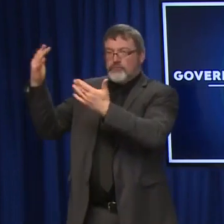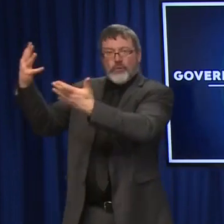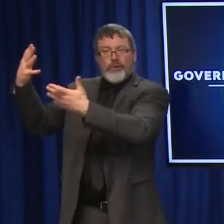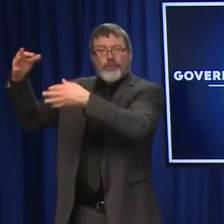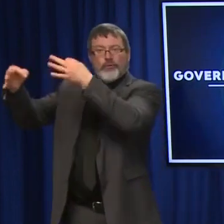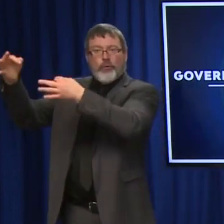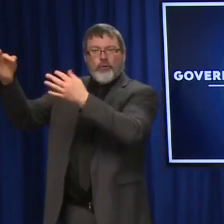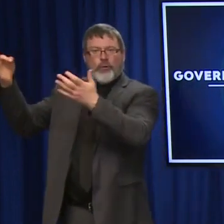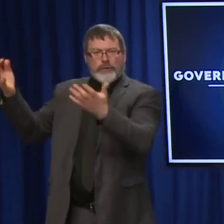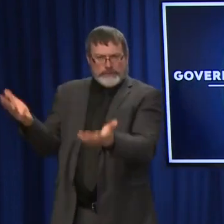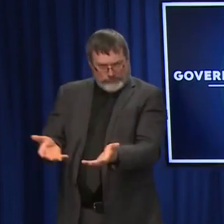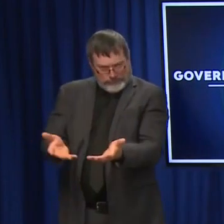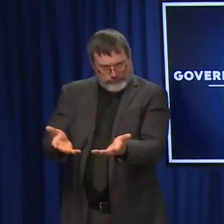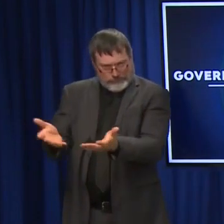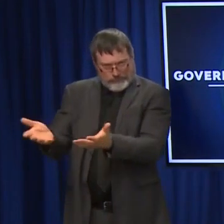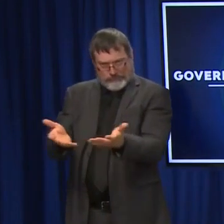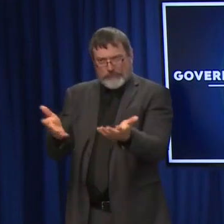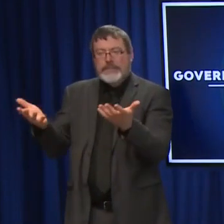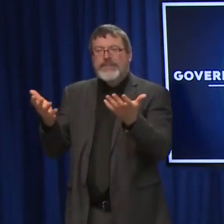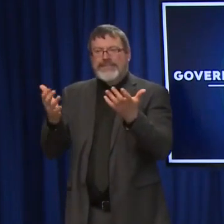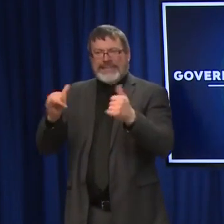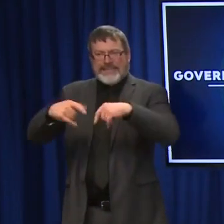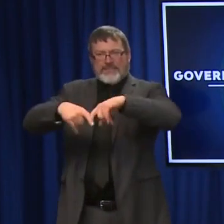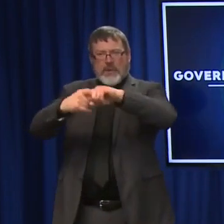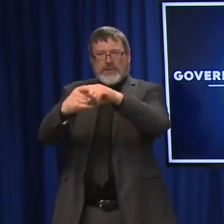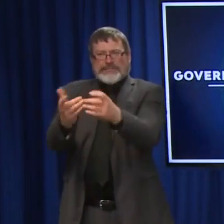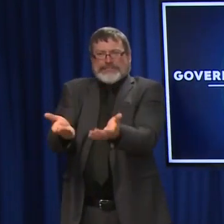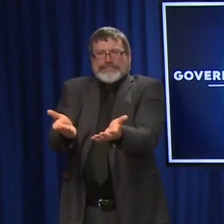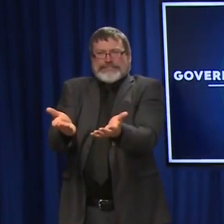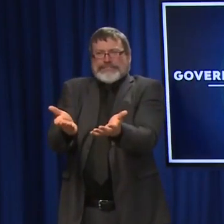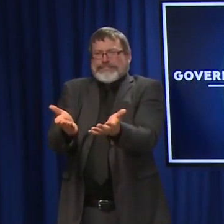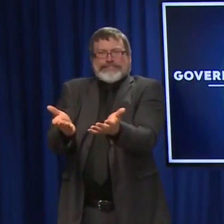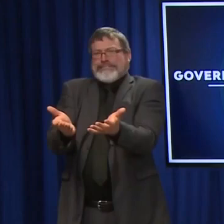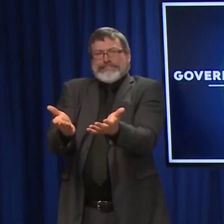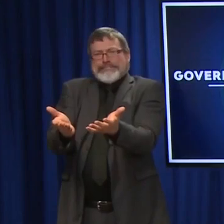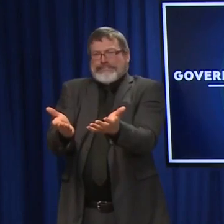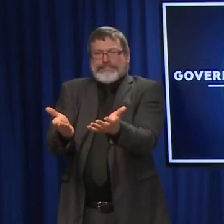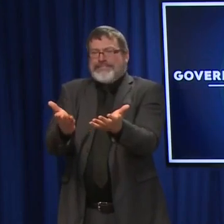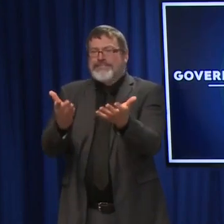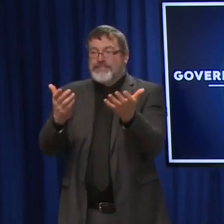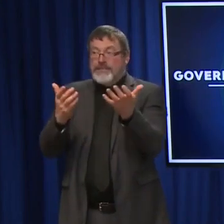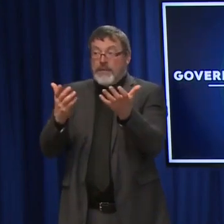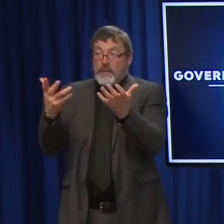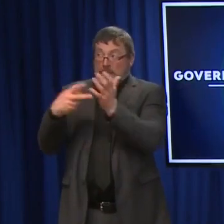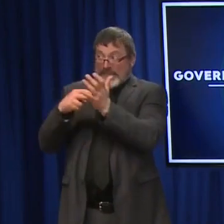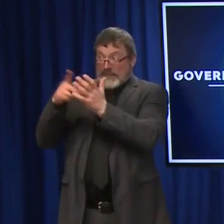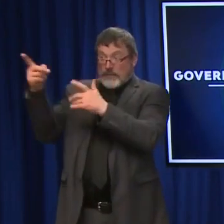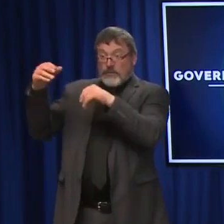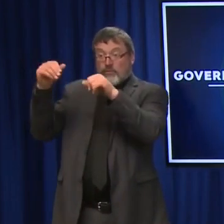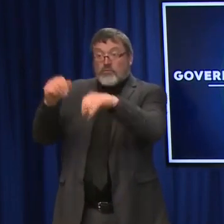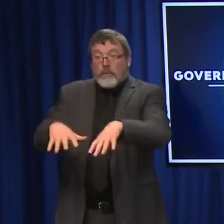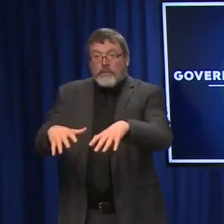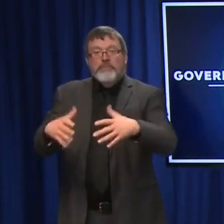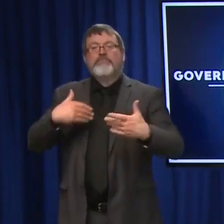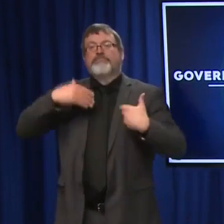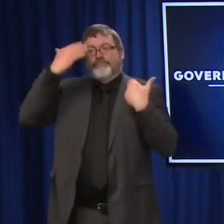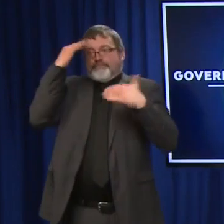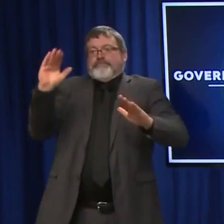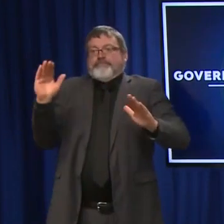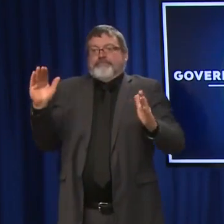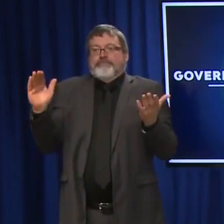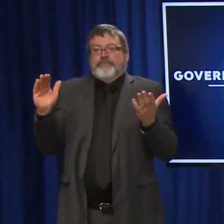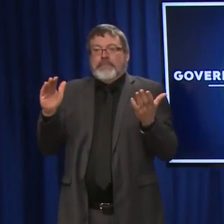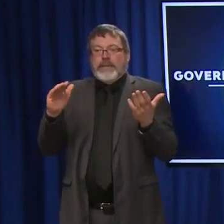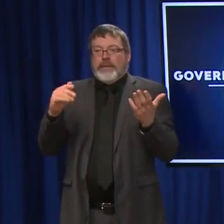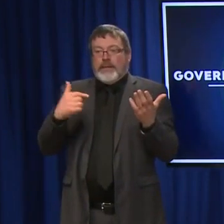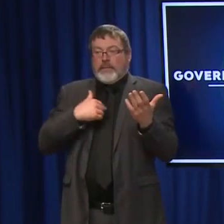So, you know, it's been paused. It is a temporary injunction on that. Whether that goes forward or not remains to be seen. I'm not advising one thing or the other, but I